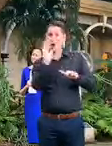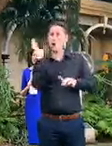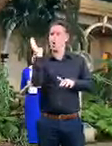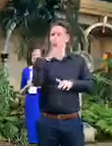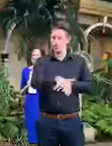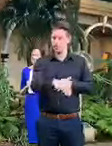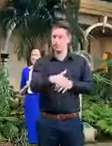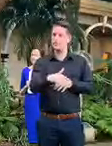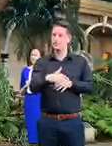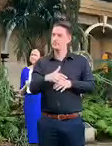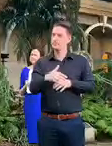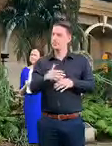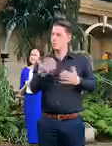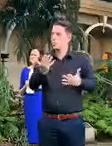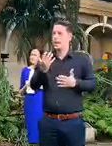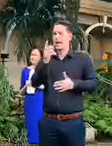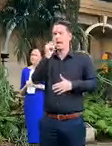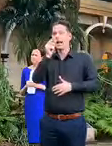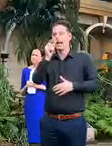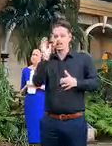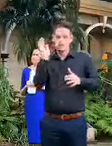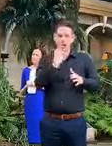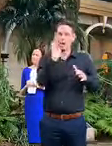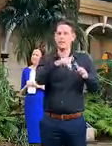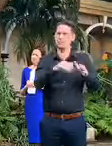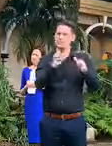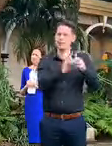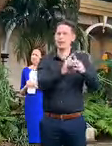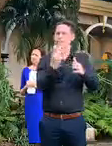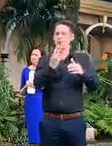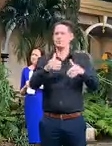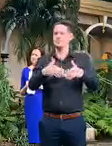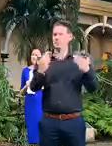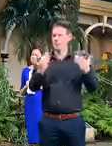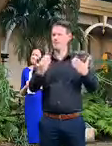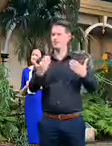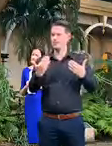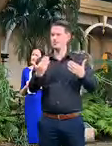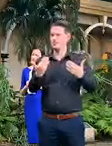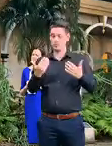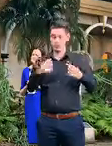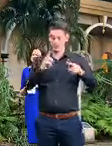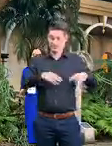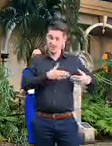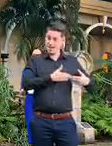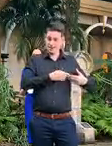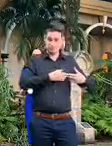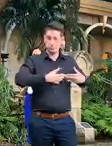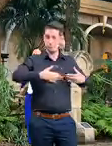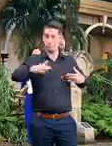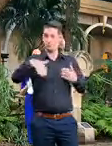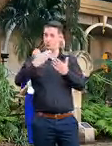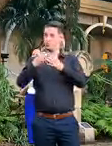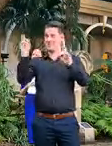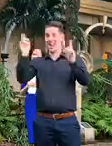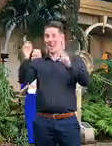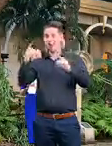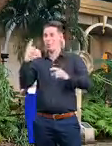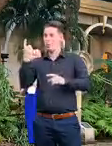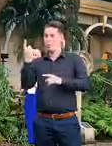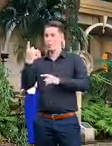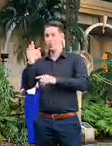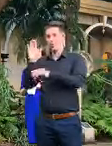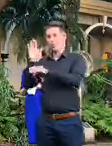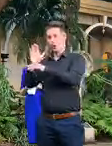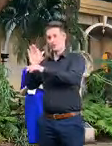whenever that is possible so through all of this process right from day one that people who come in